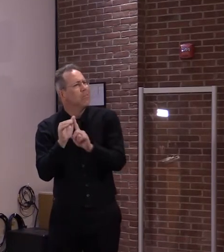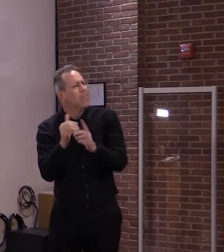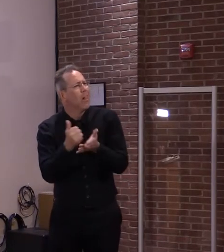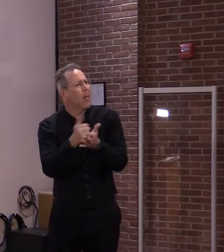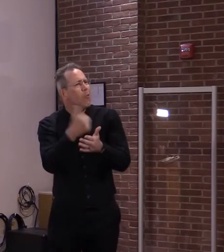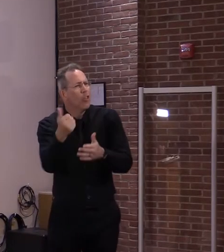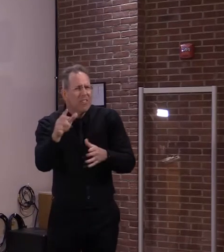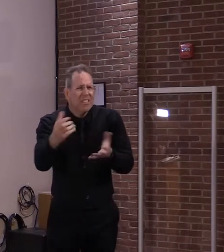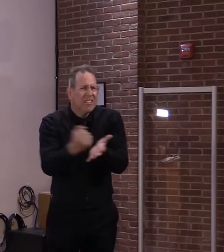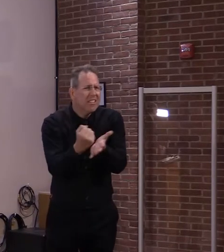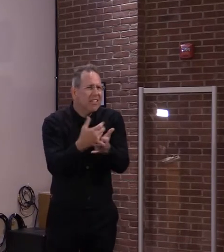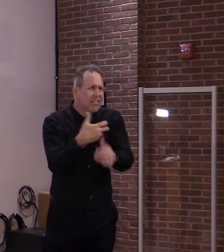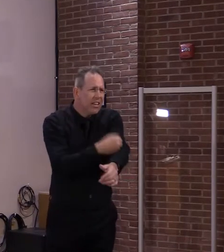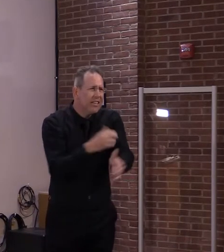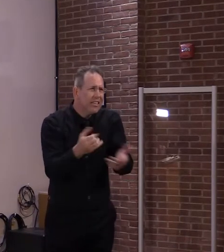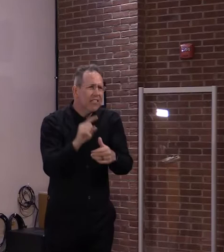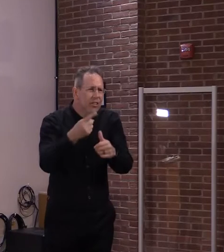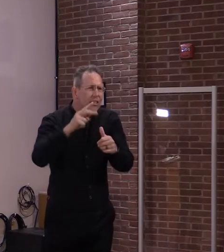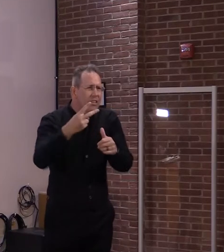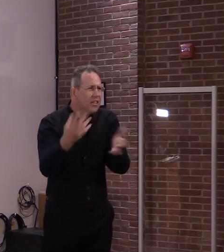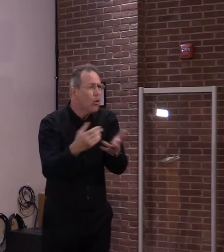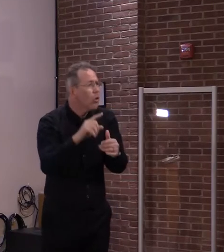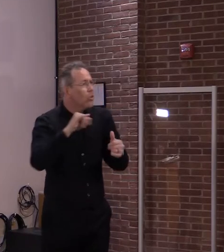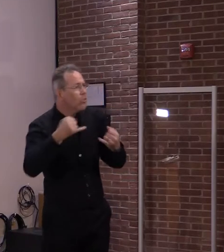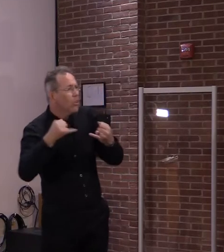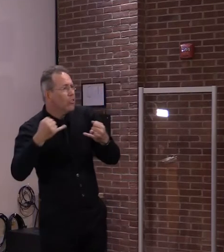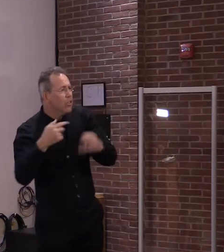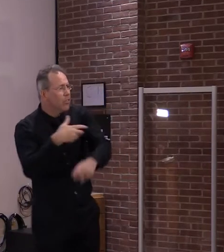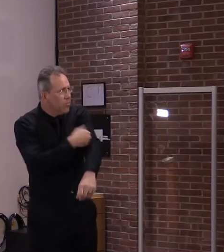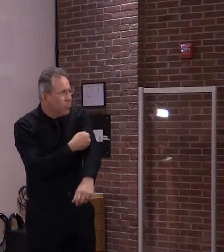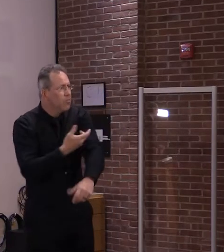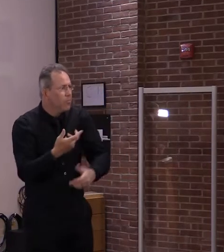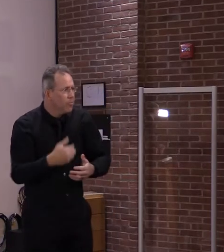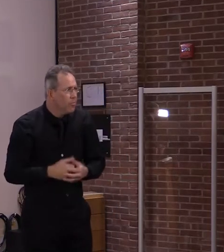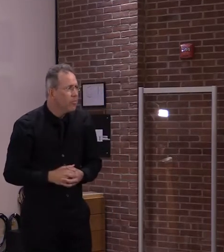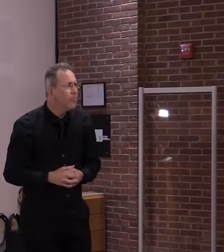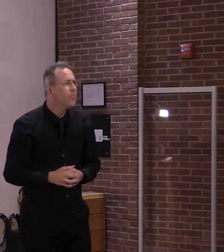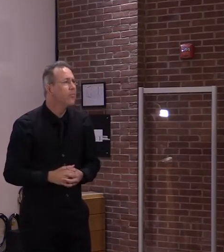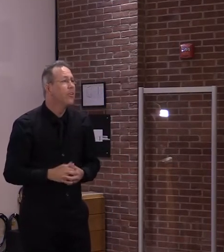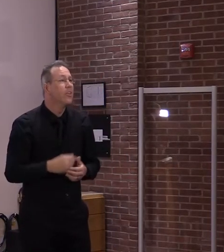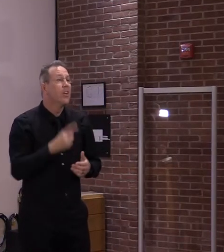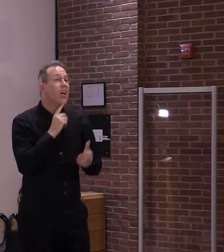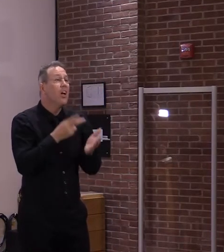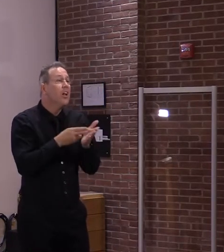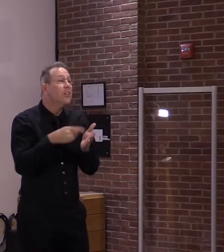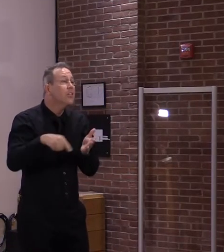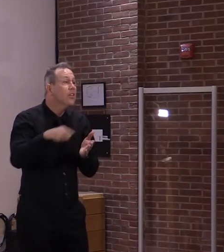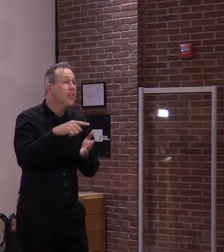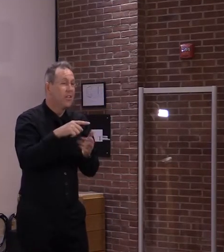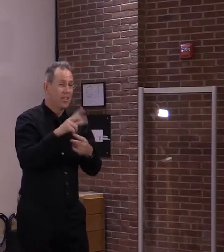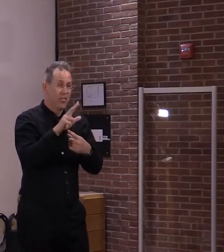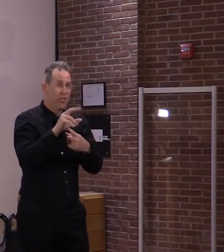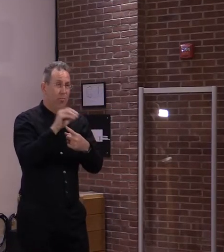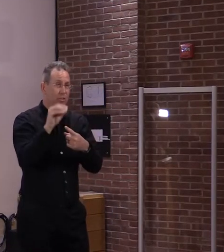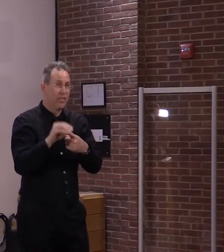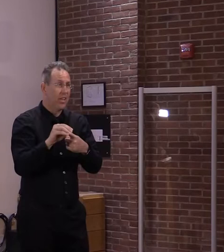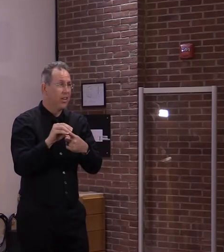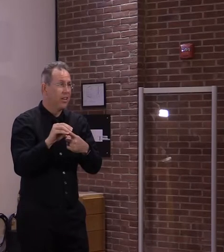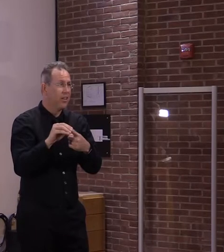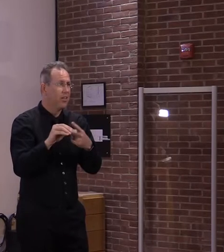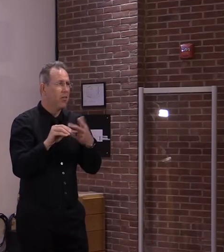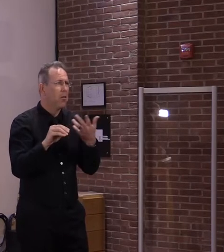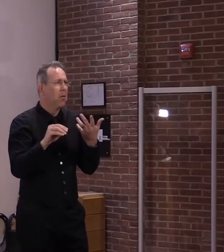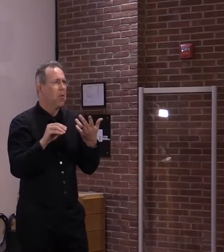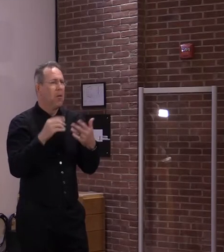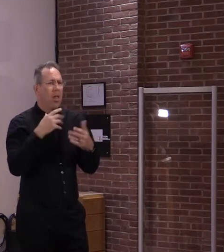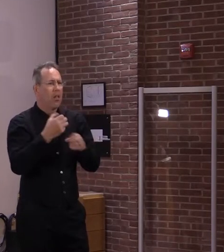amount of time on, you know, the second effort part yet, because our major effort is getting as many Vermonters